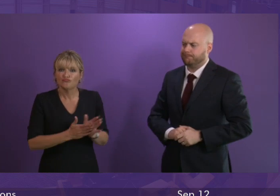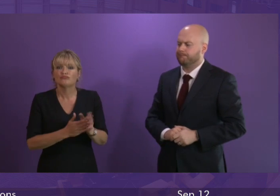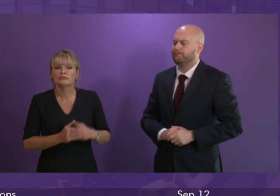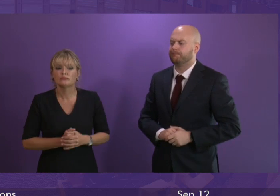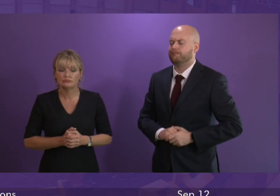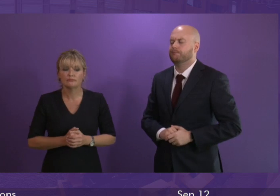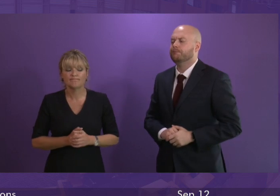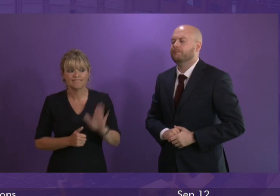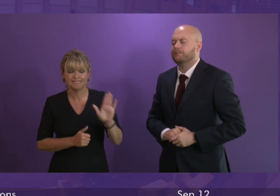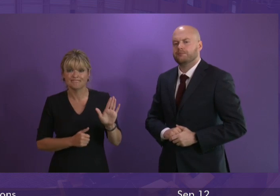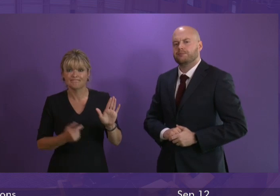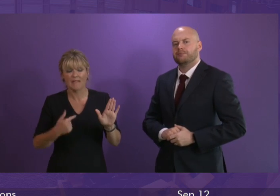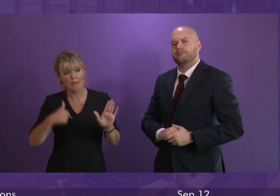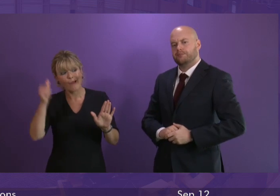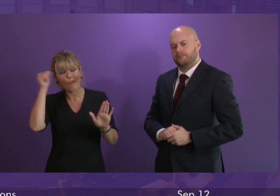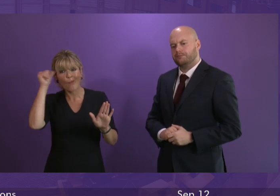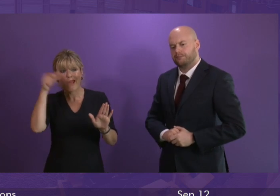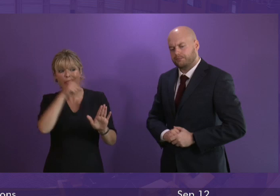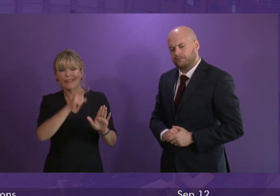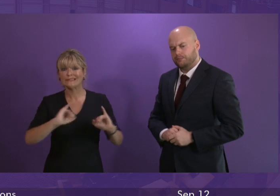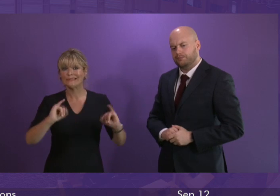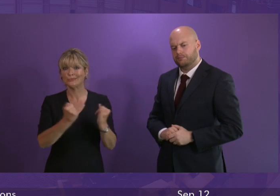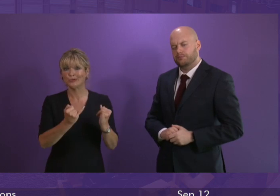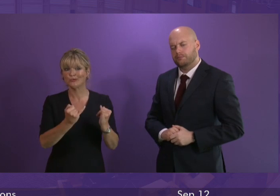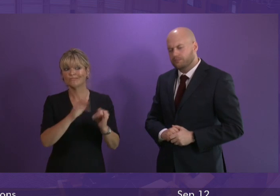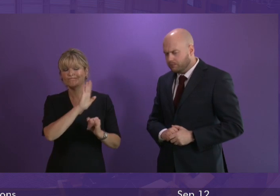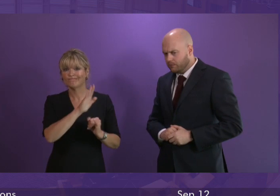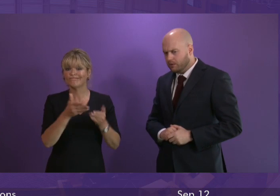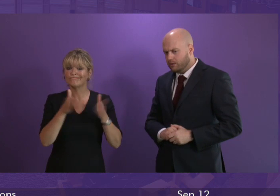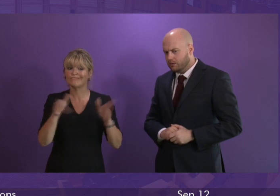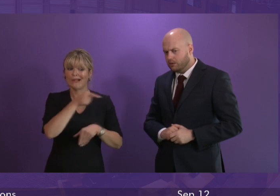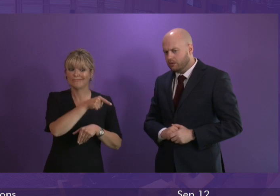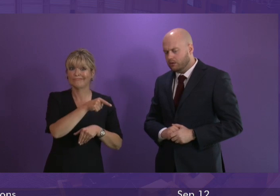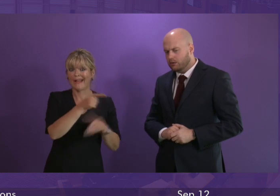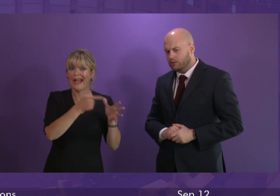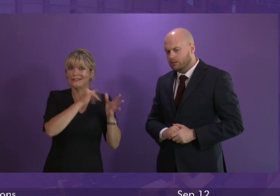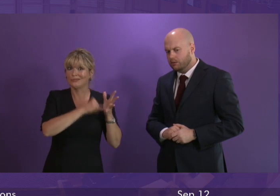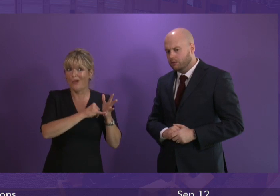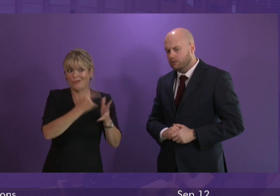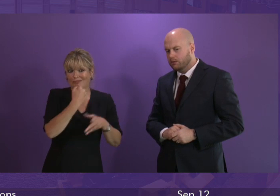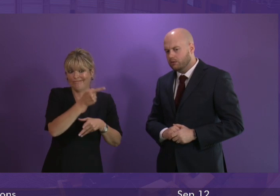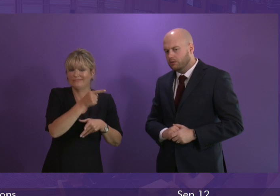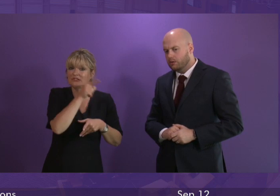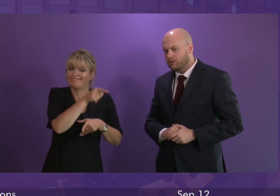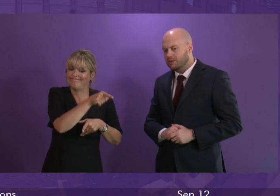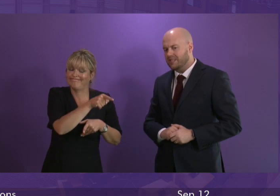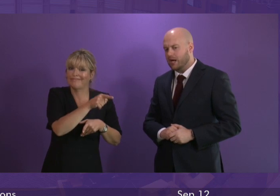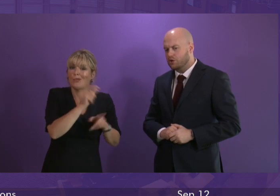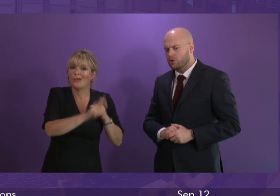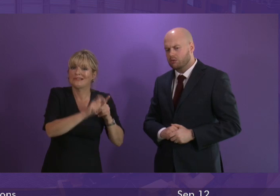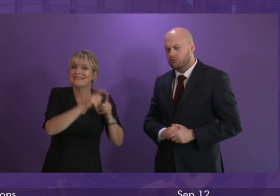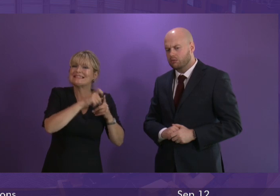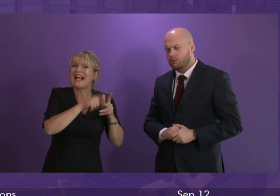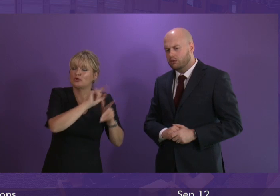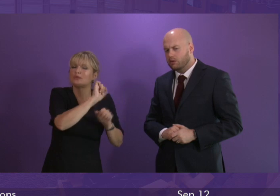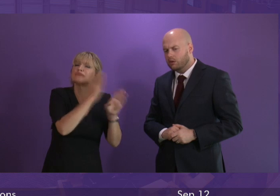firstly I am aware of this dispute in general terms Diageo and as Sarwar has just alluded to as a private company I am not aware of all